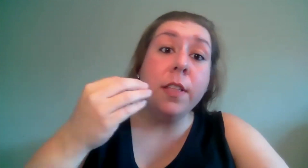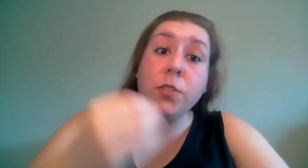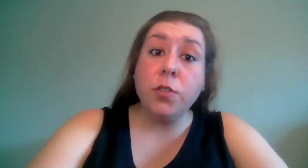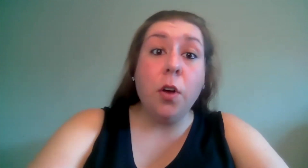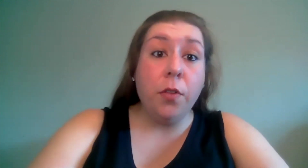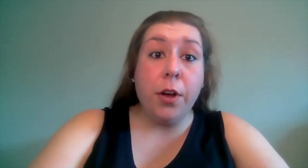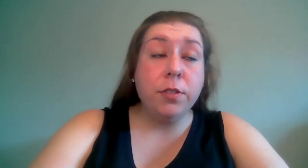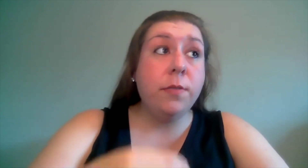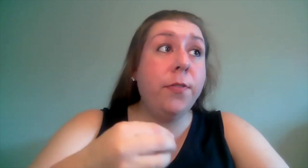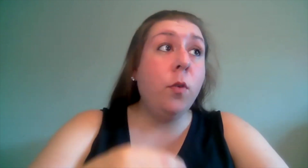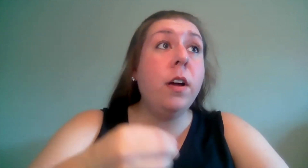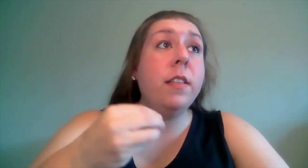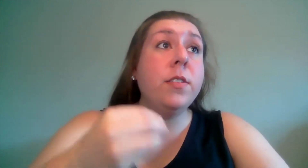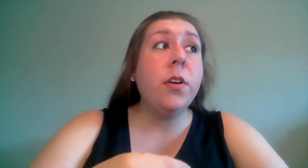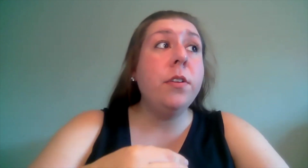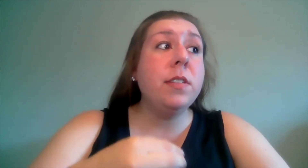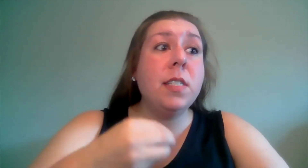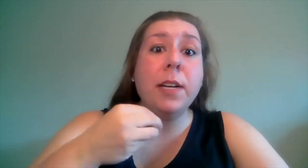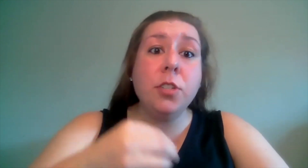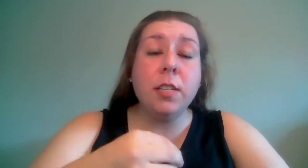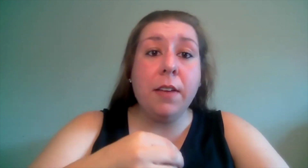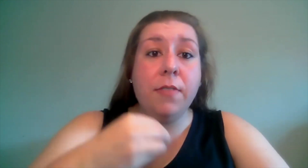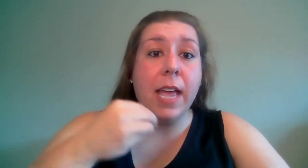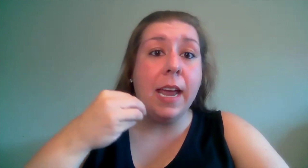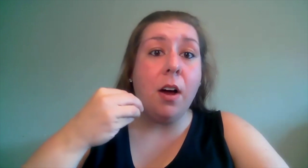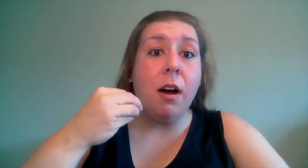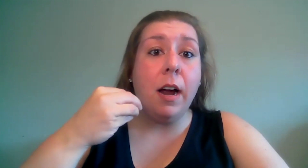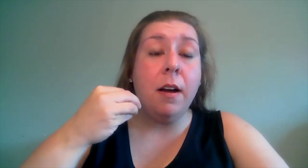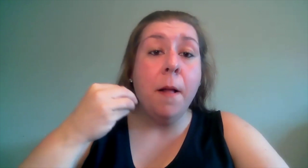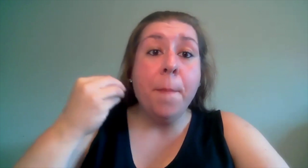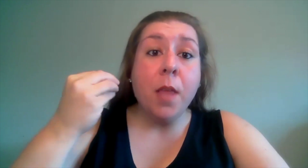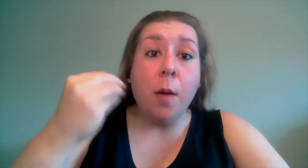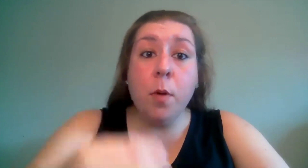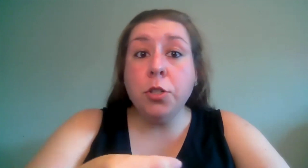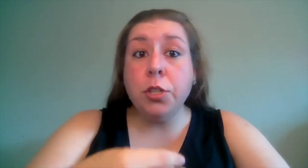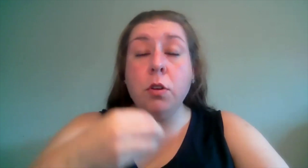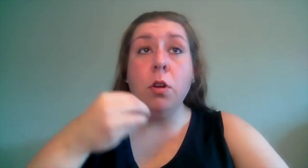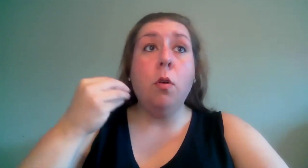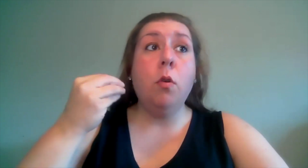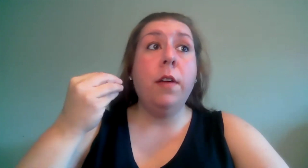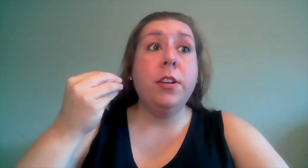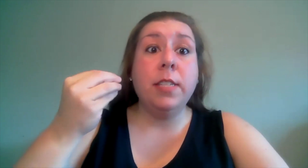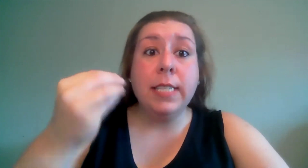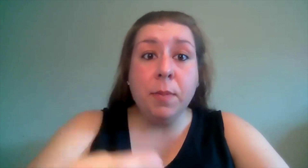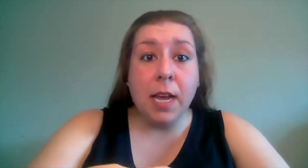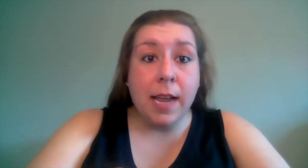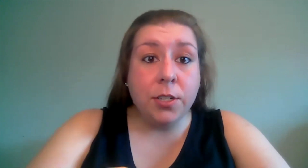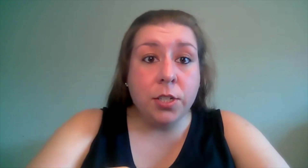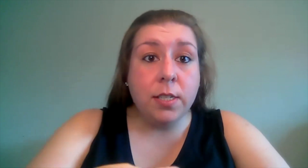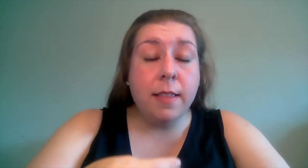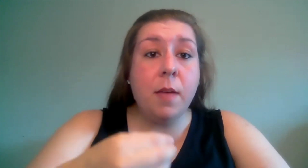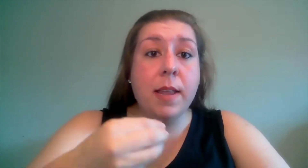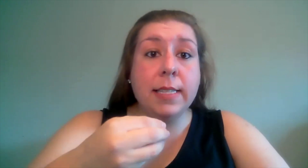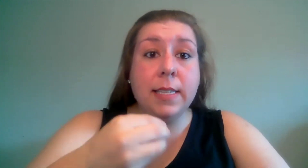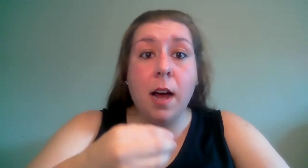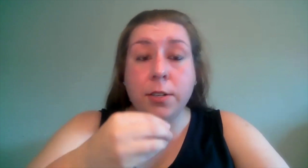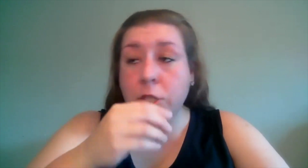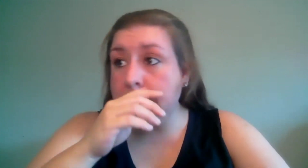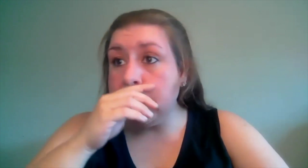the solos for the solos especially if they are emotional or there's a deep connection to them and it's not just